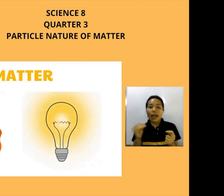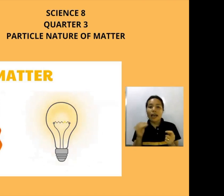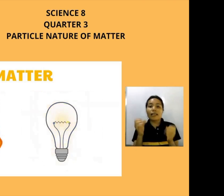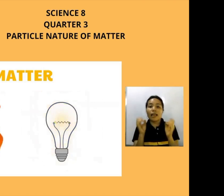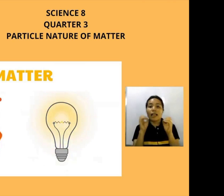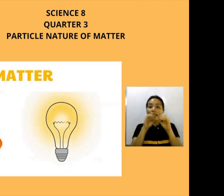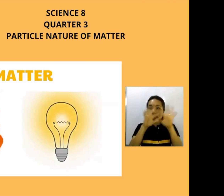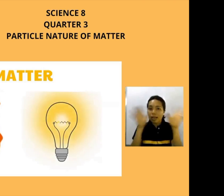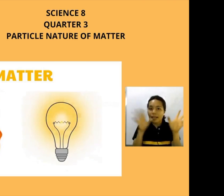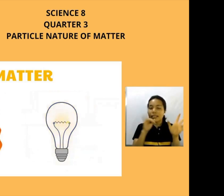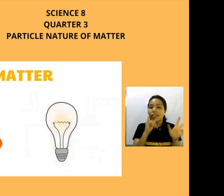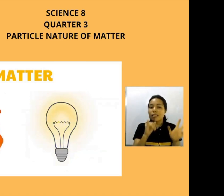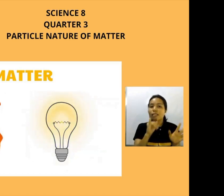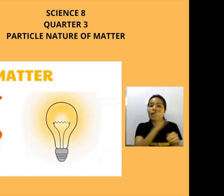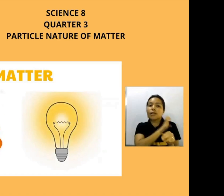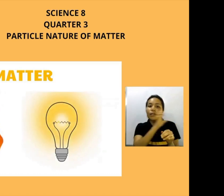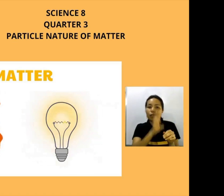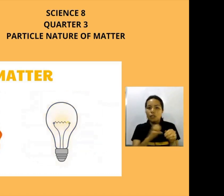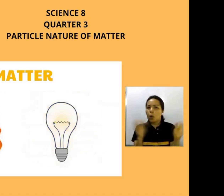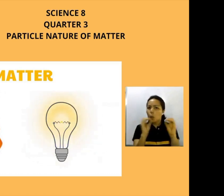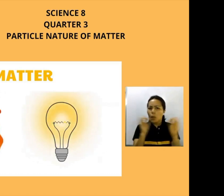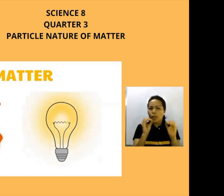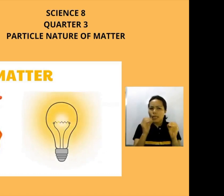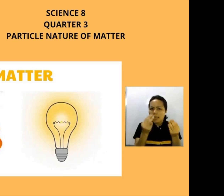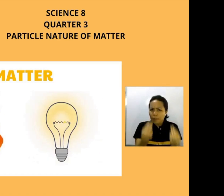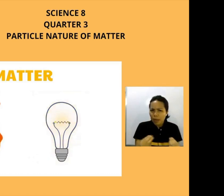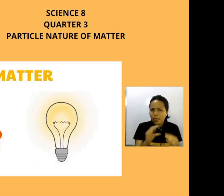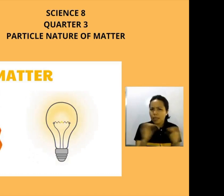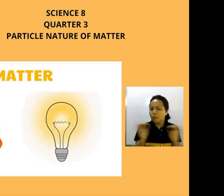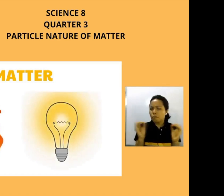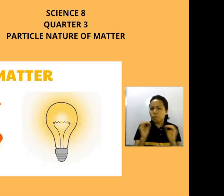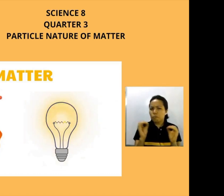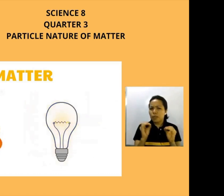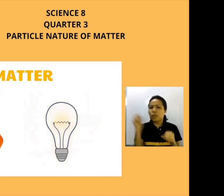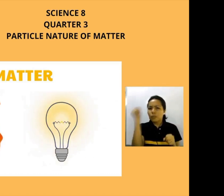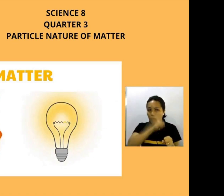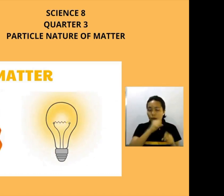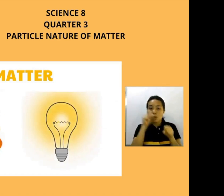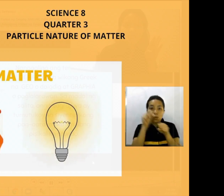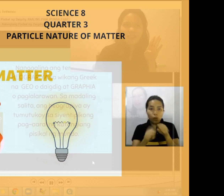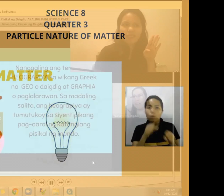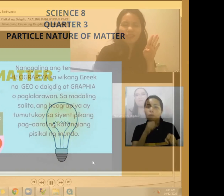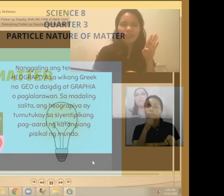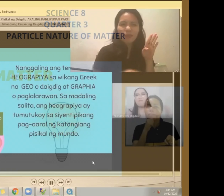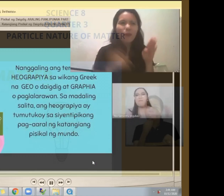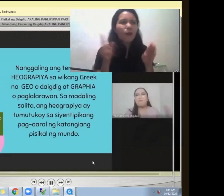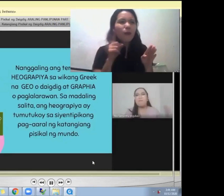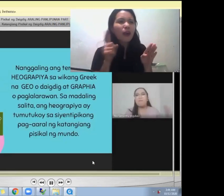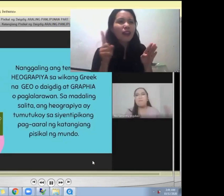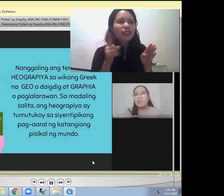have mass and they do not occupy space. So, they are not considered matter.